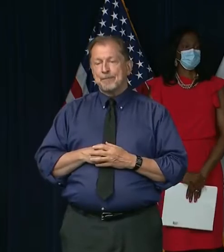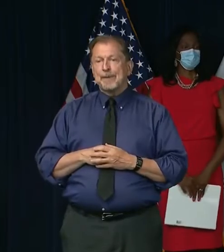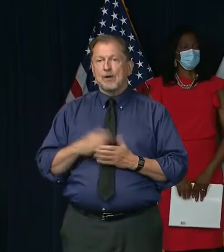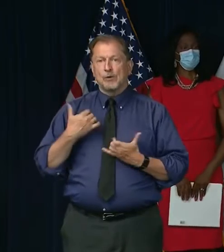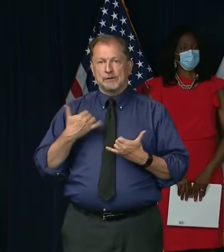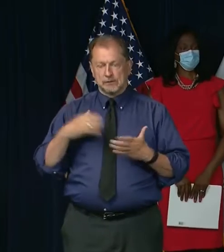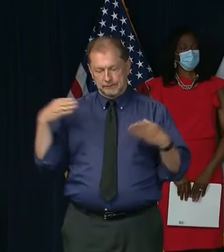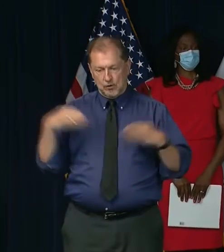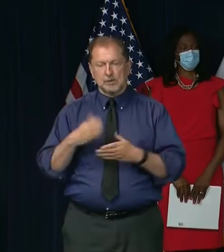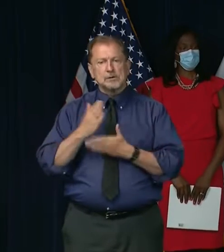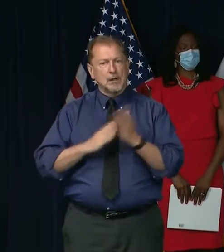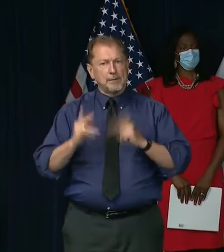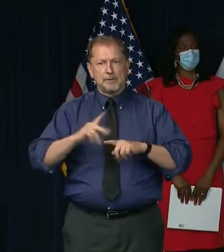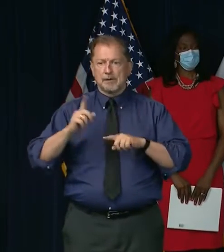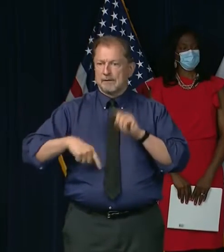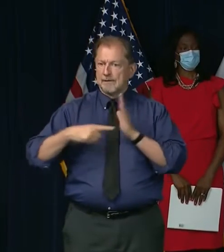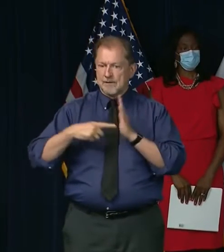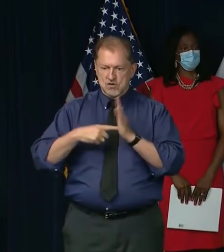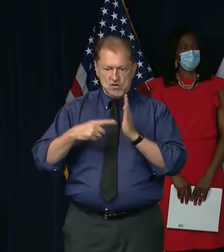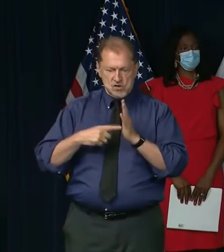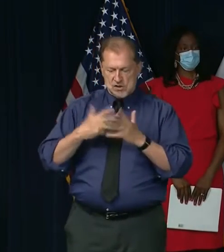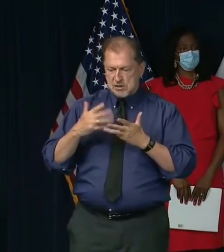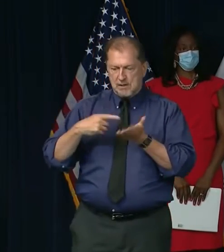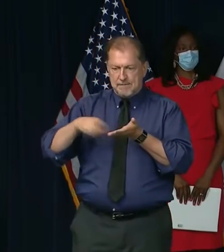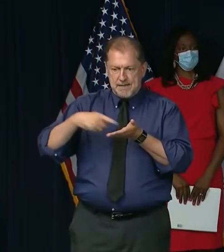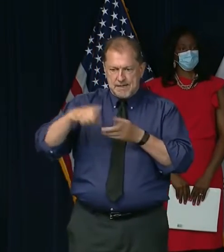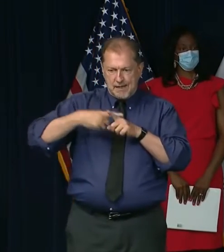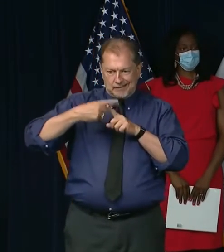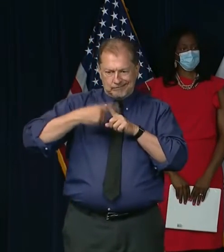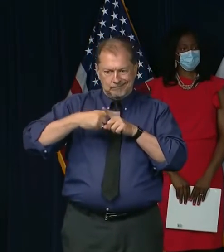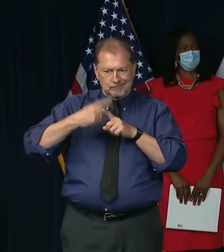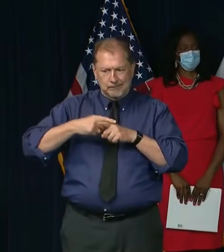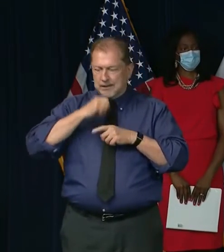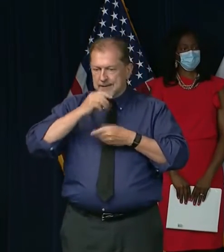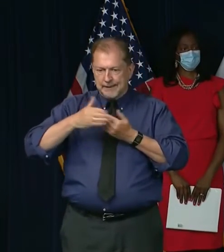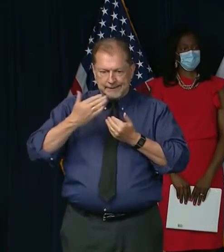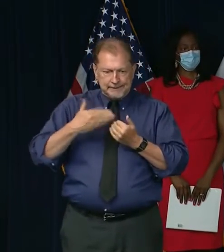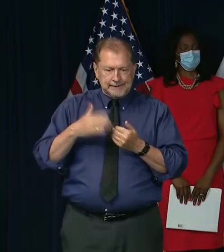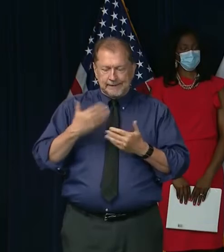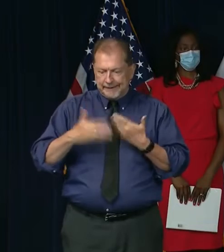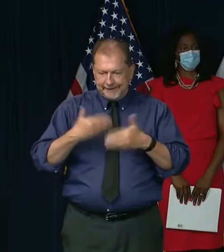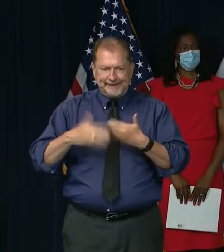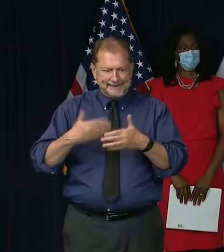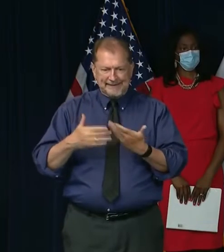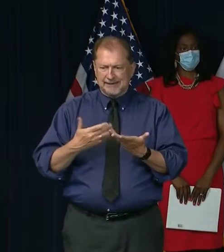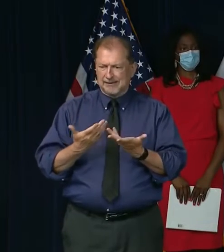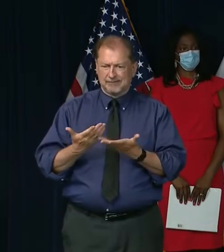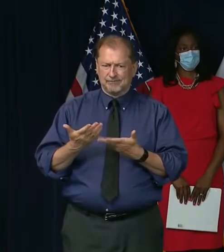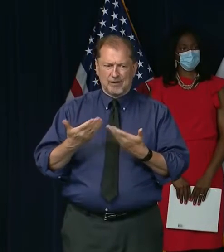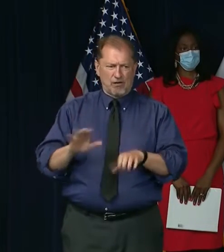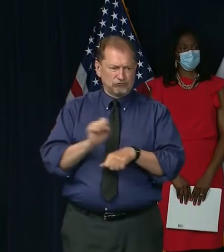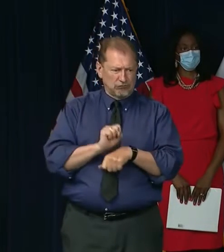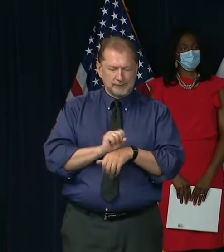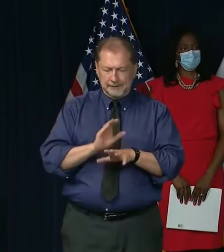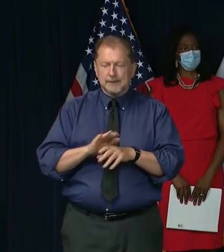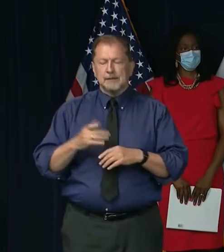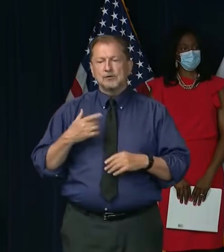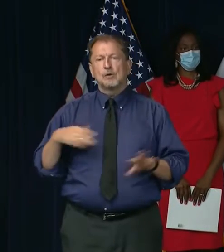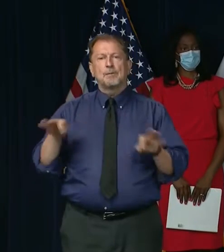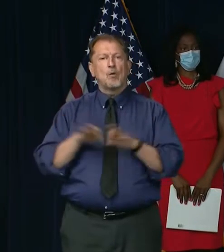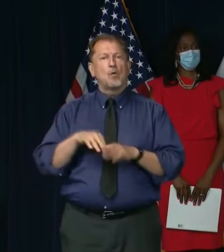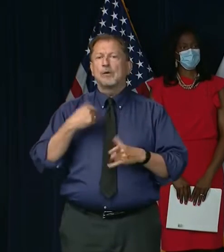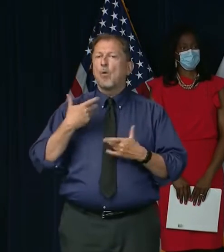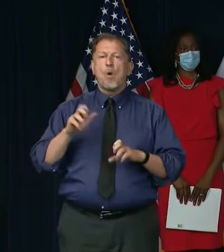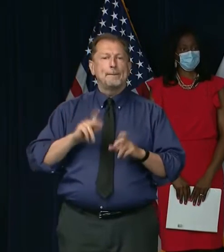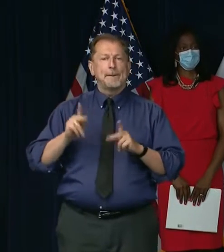you know, paying their rent. And as we're recovering the economy, you we want to make sure people